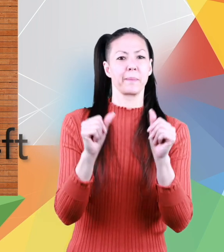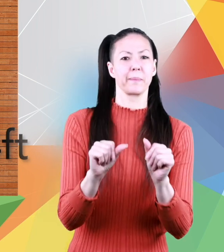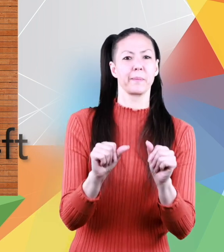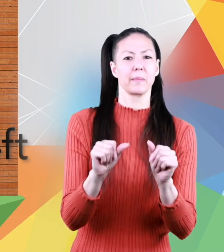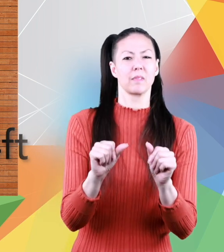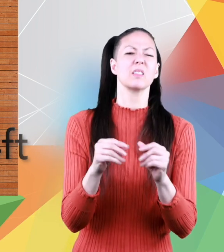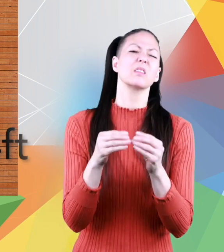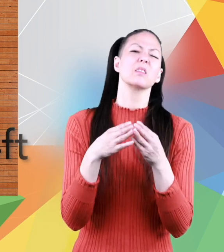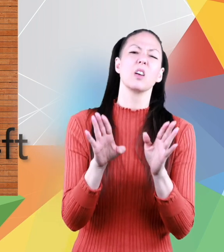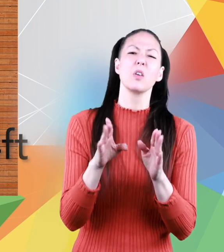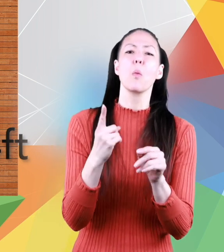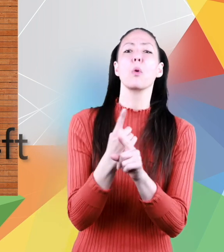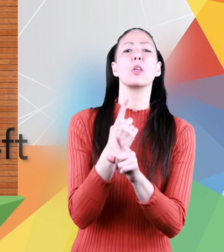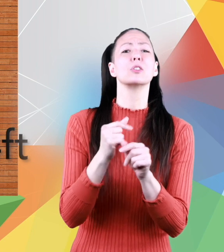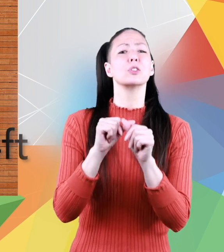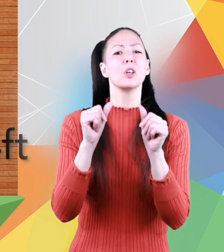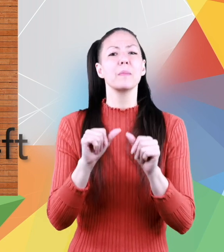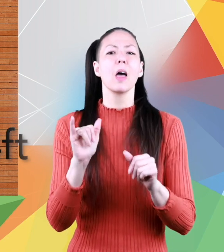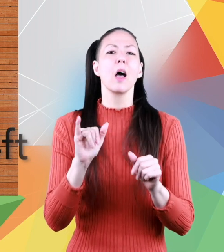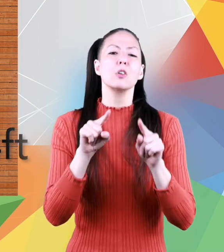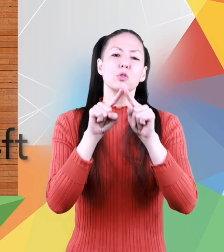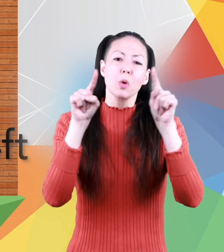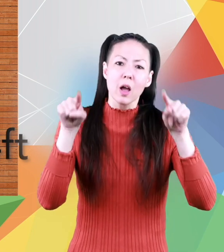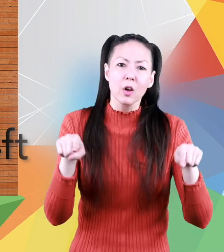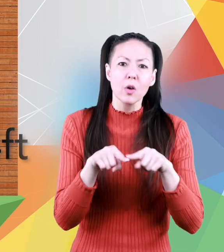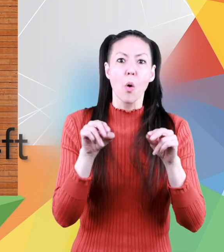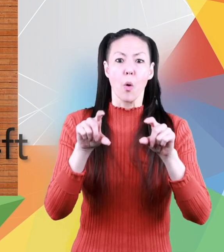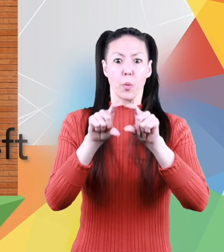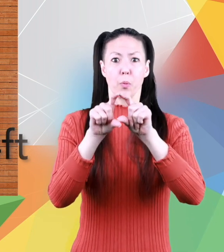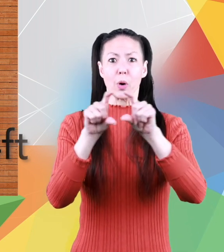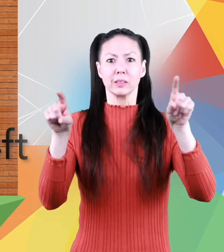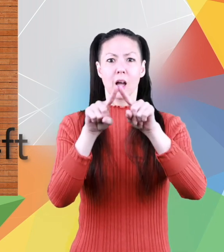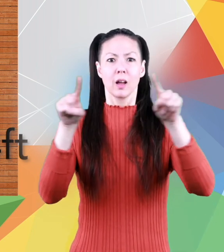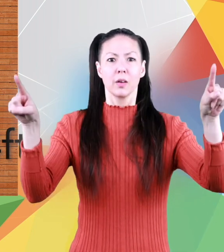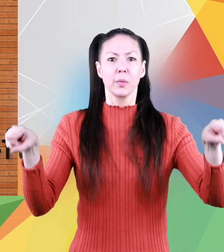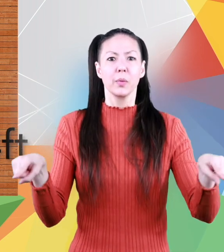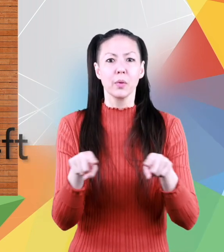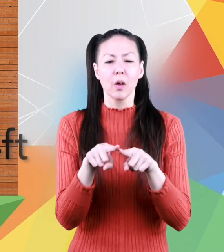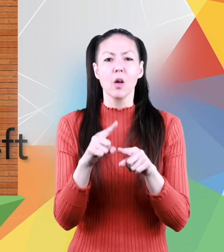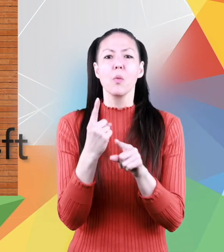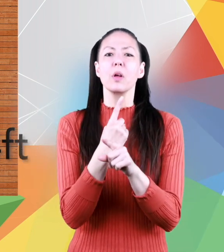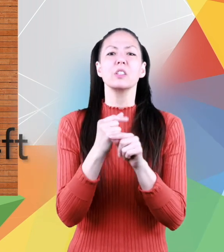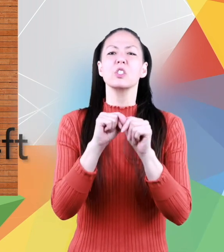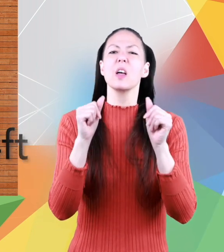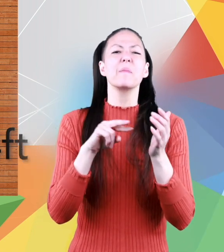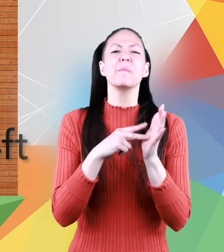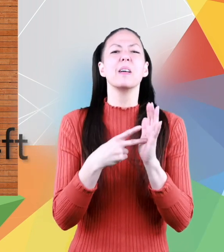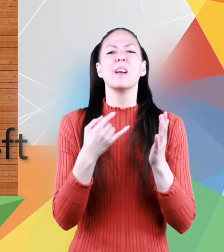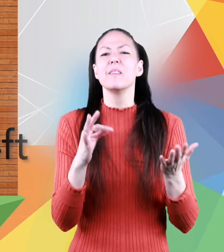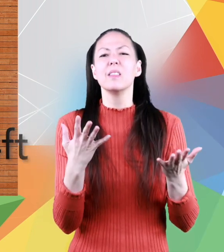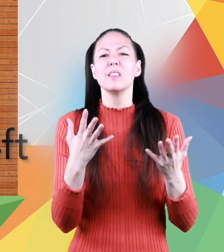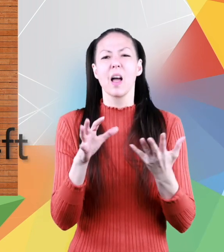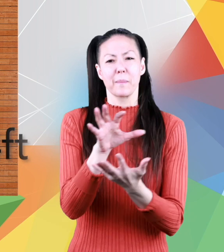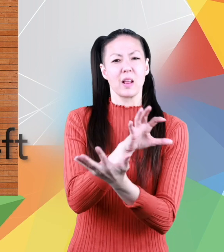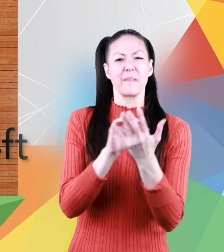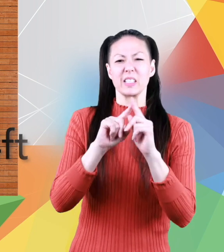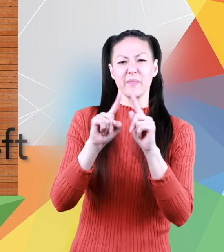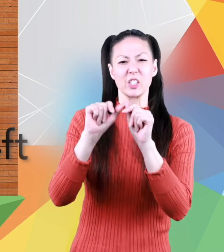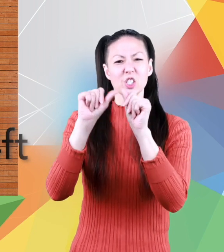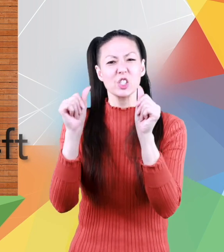regular shapes are like squares or rectangles irregular shapes are made by combining different shapes our